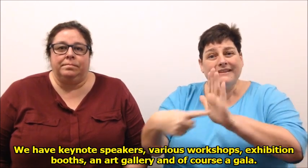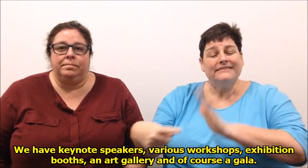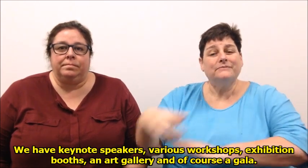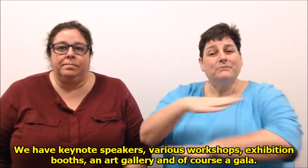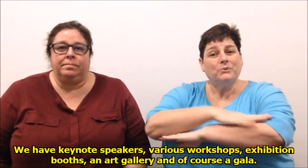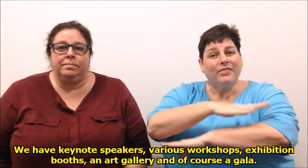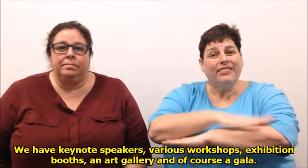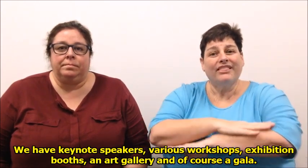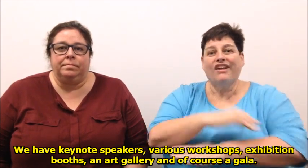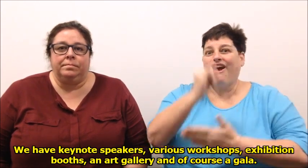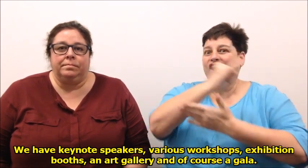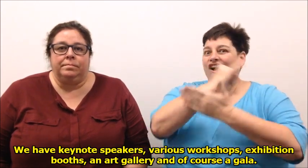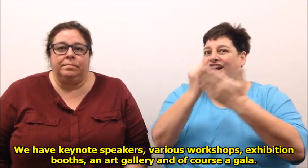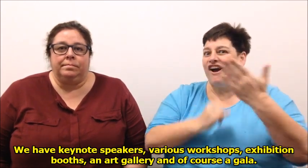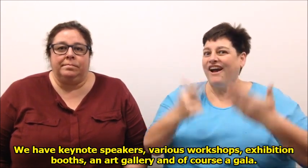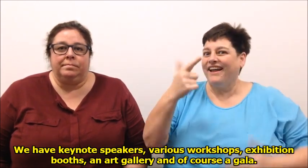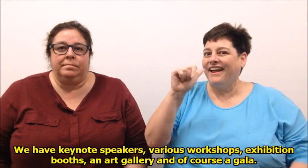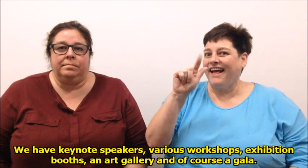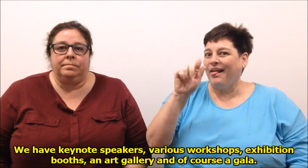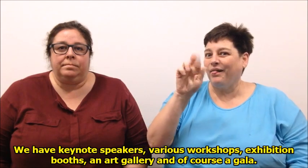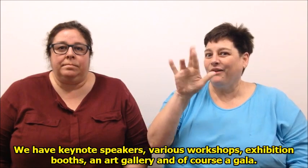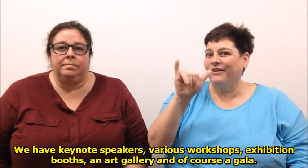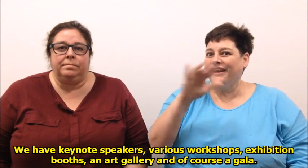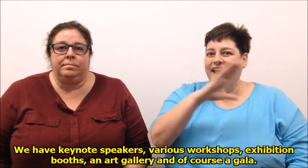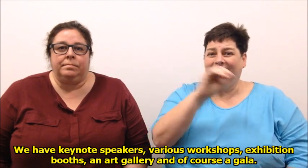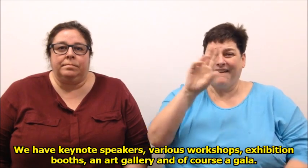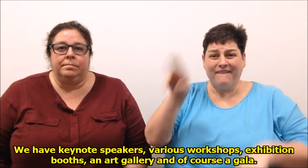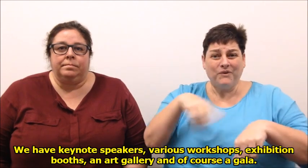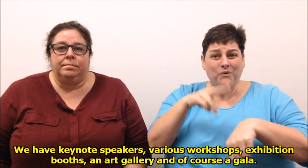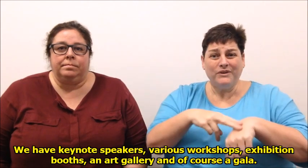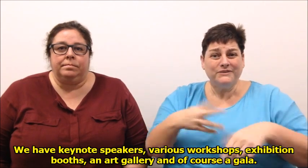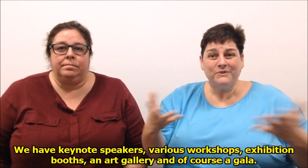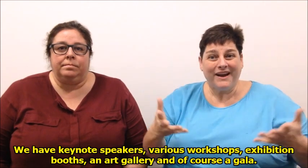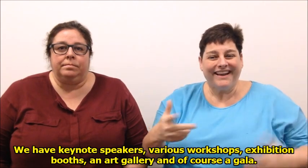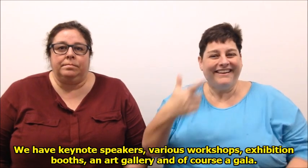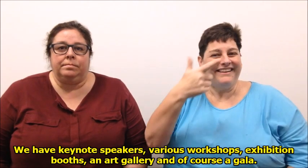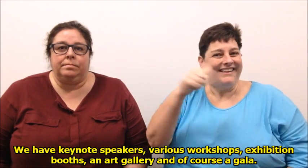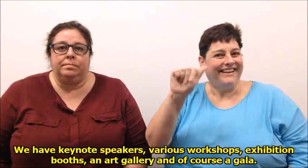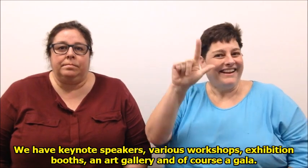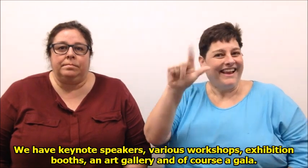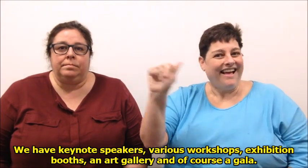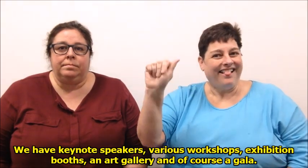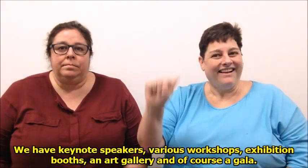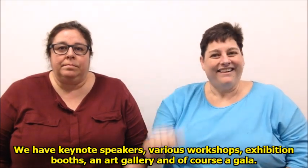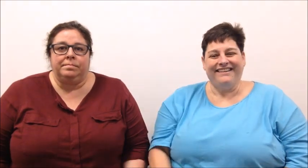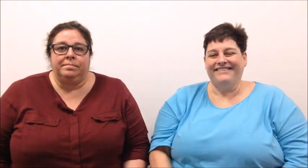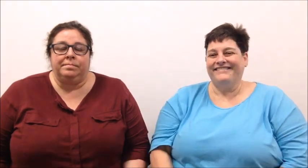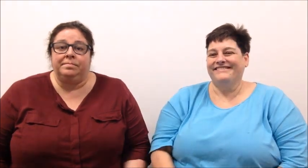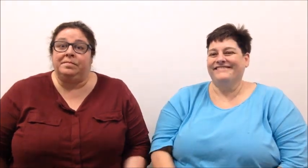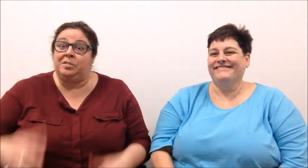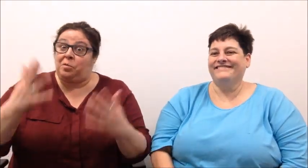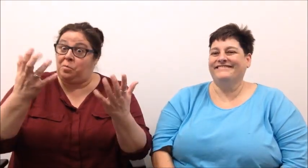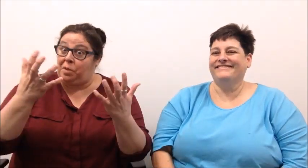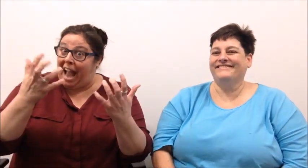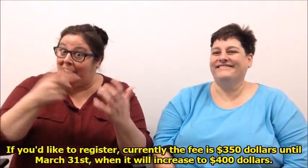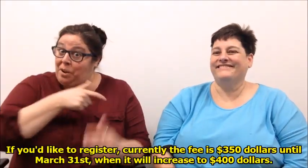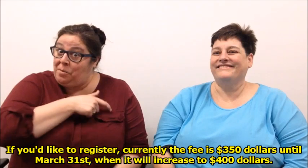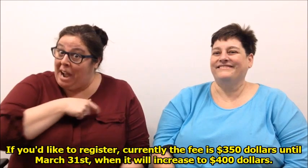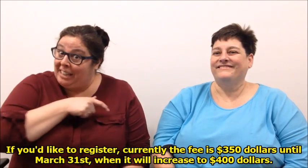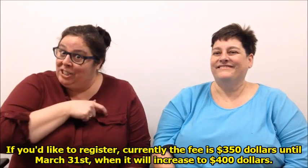booths, an art gallery, and of course, a gala. If you'd like to